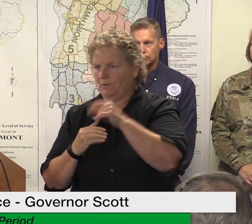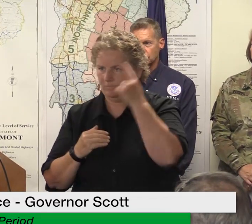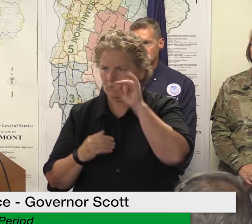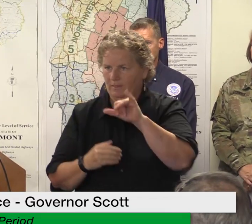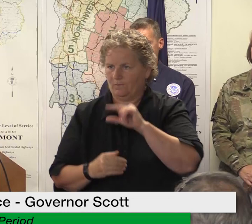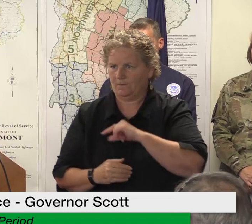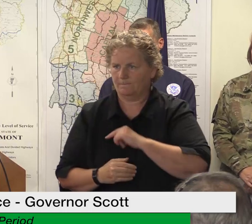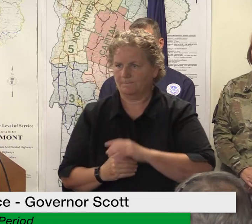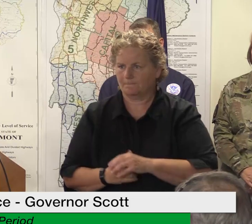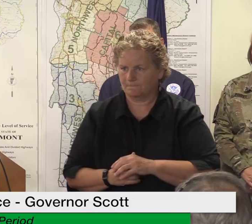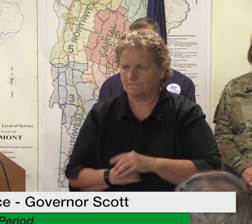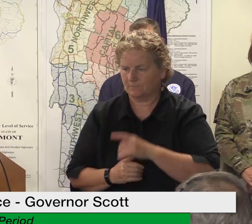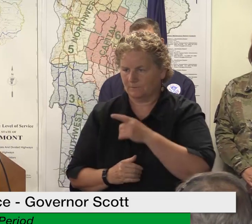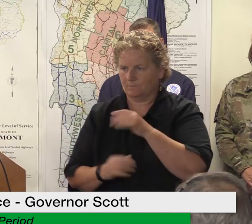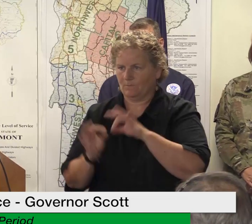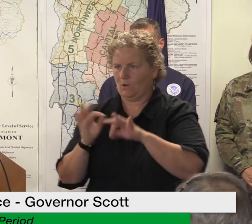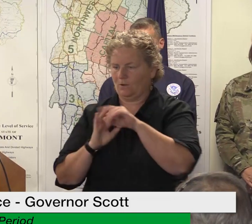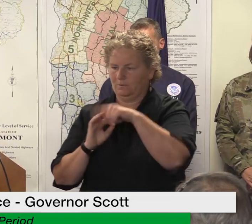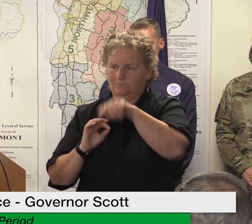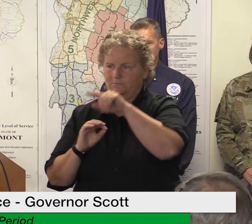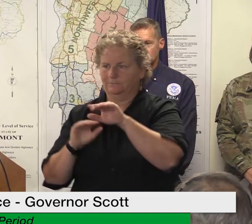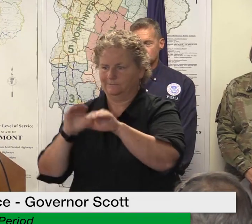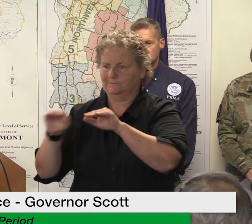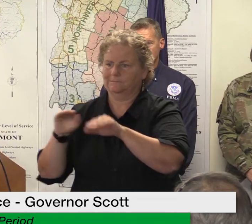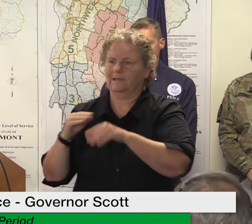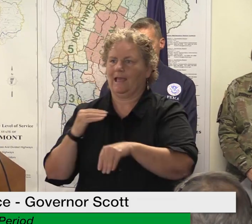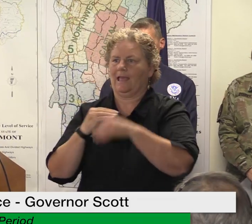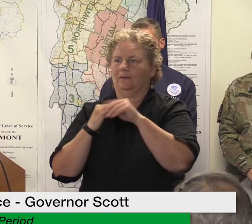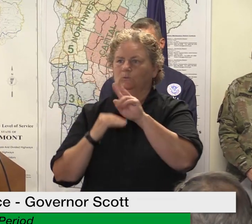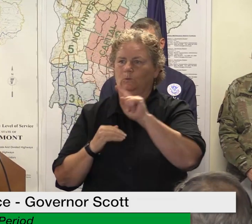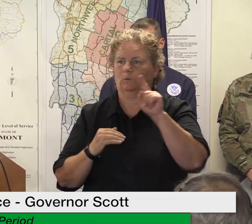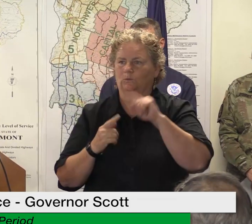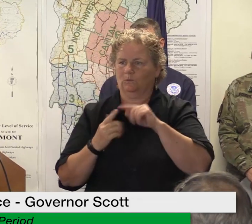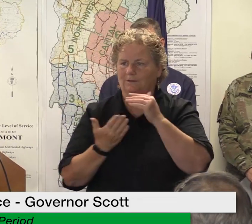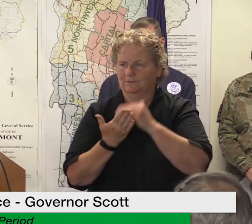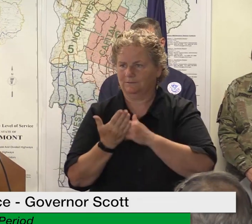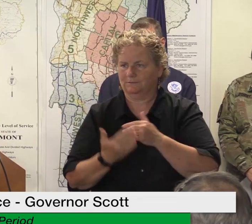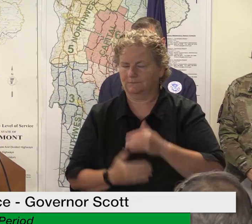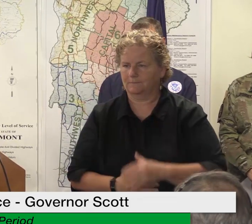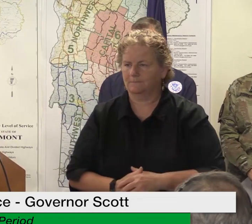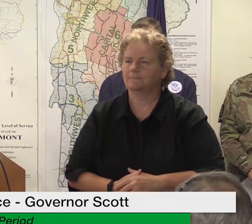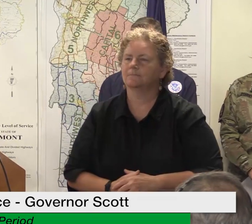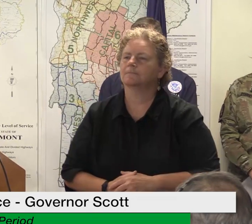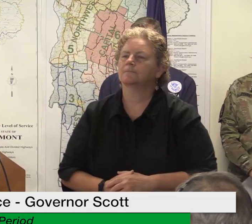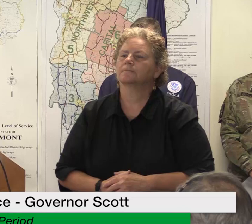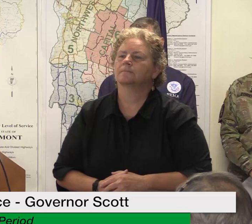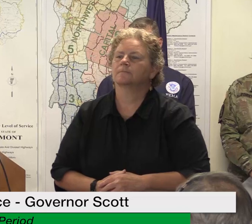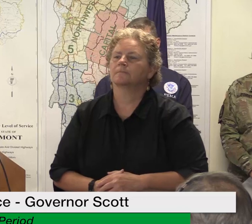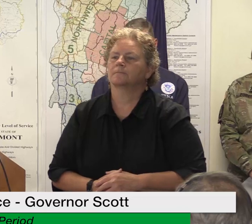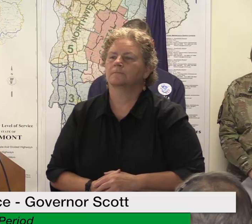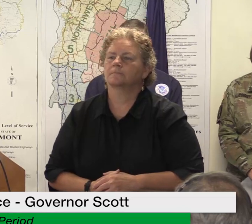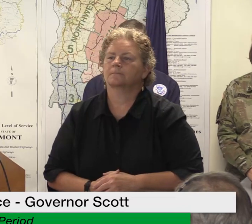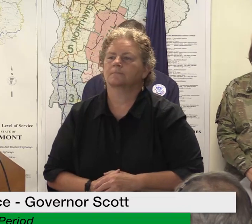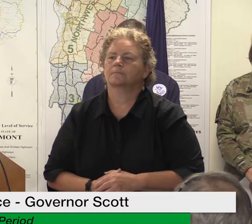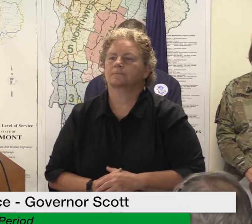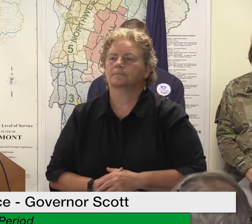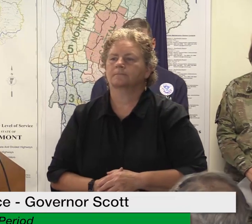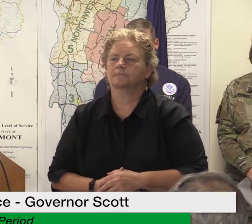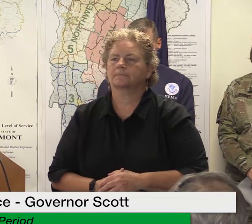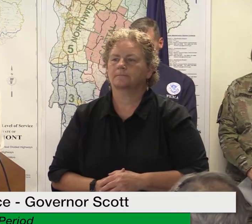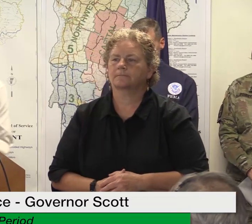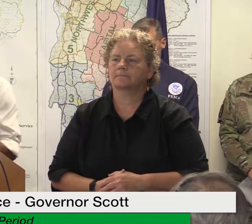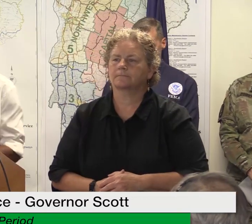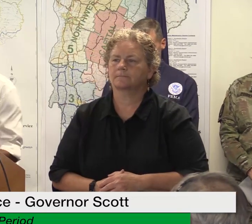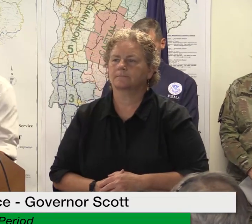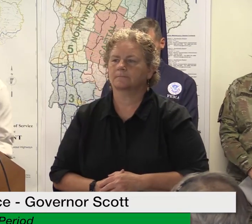for those um community members so again i i can't stress enough how important this is and